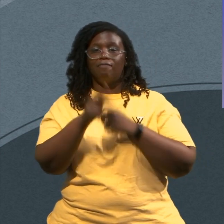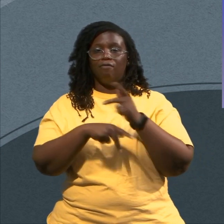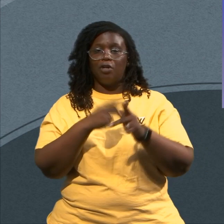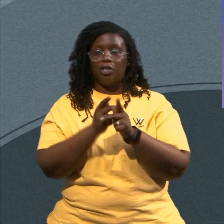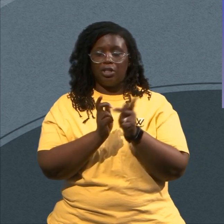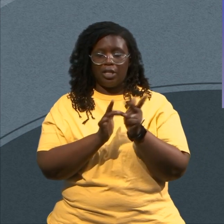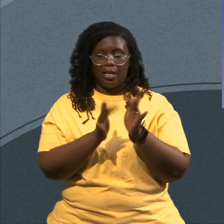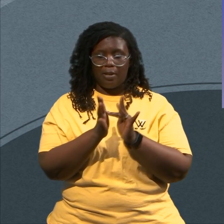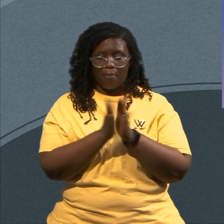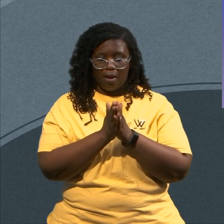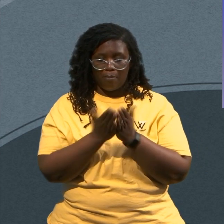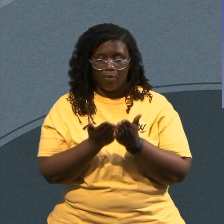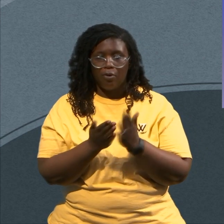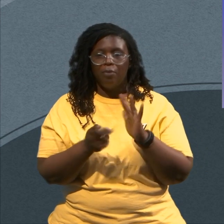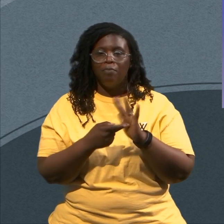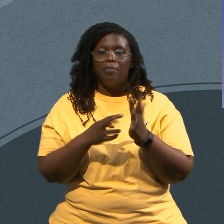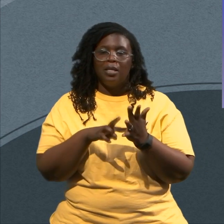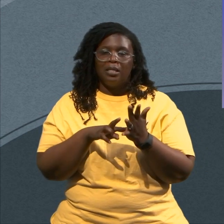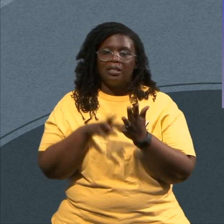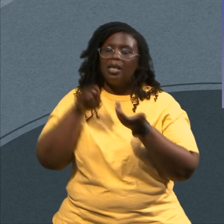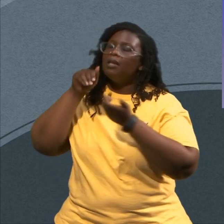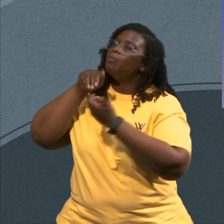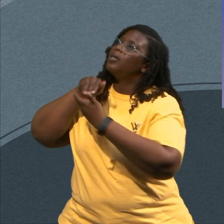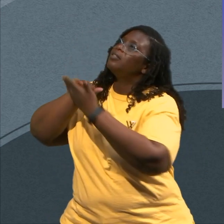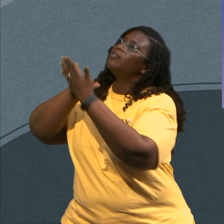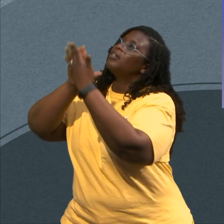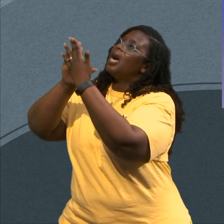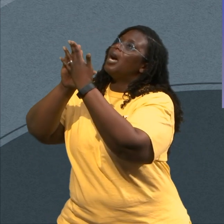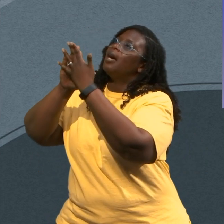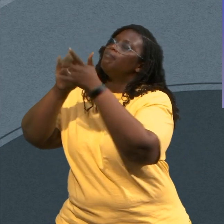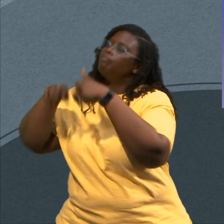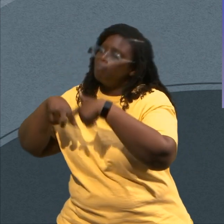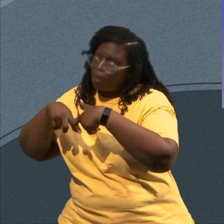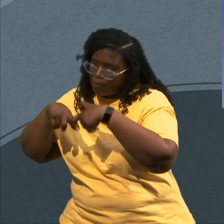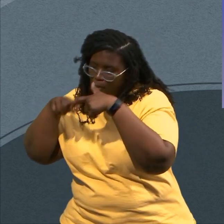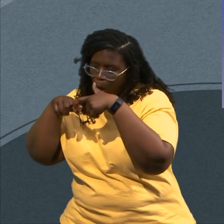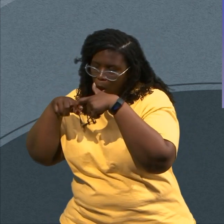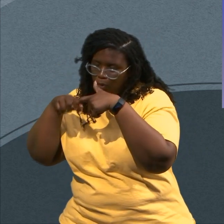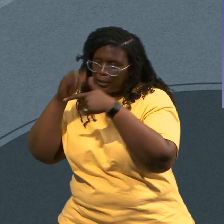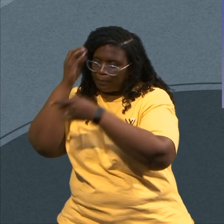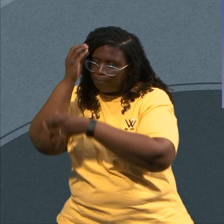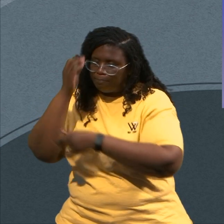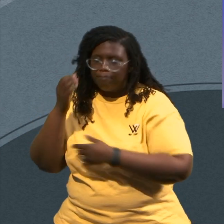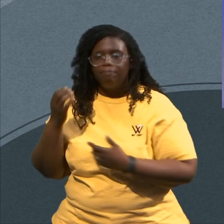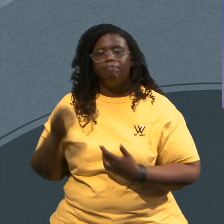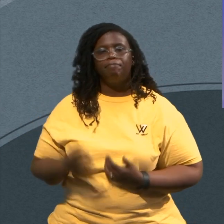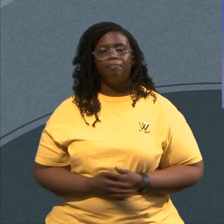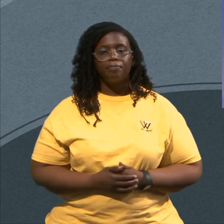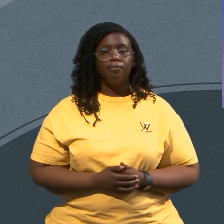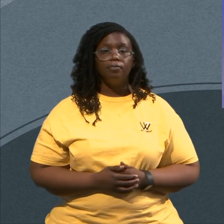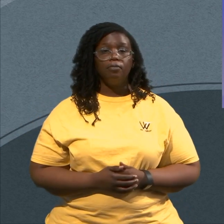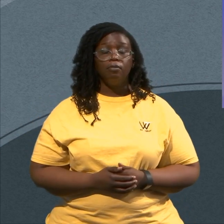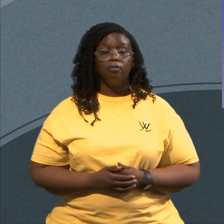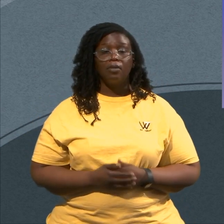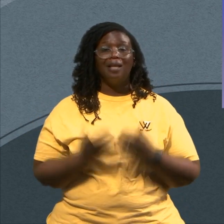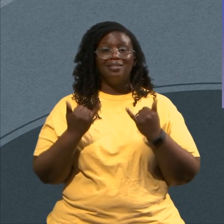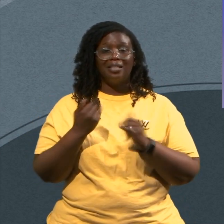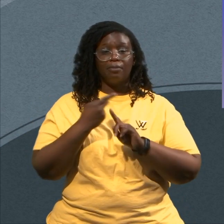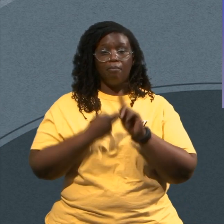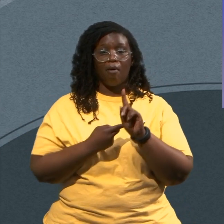God's Presence In this Series I've tried To show Us God As a